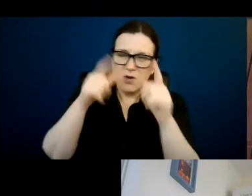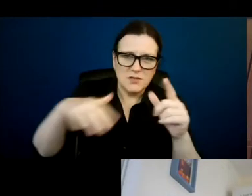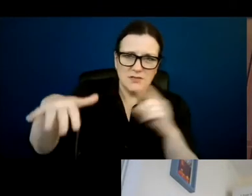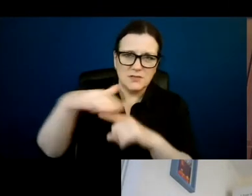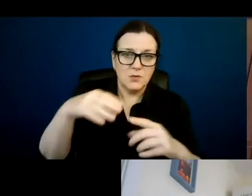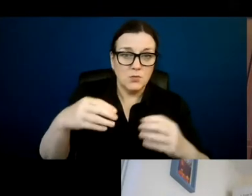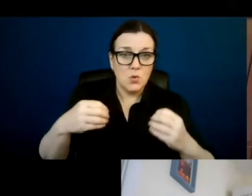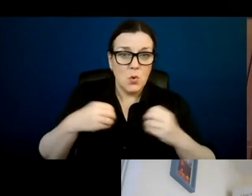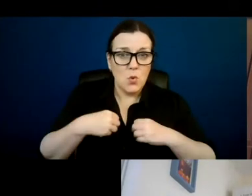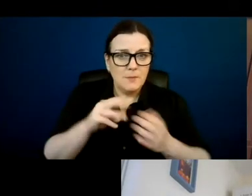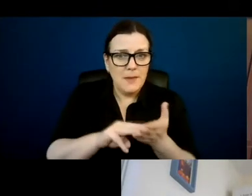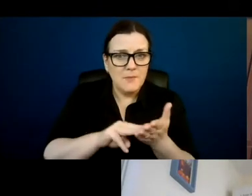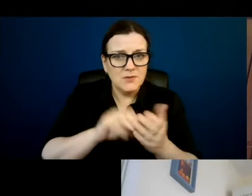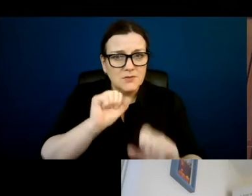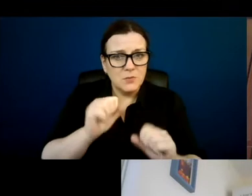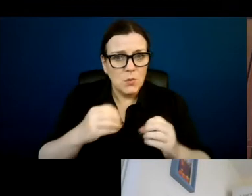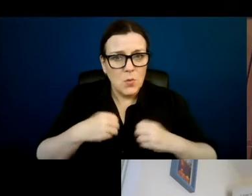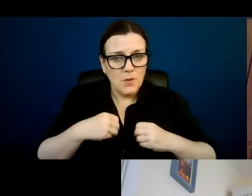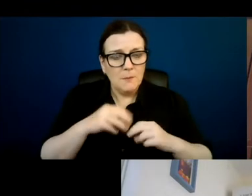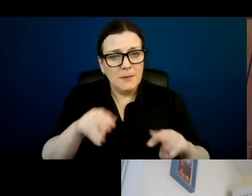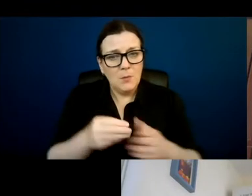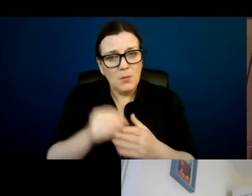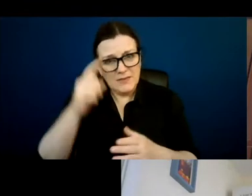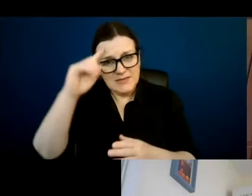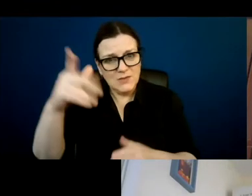members or amongst people with intellectual disabilities?